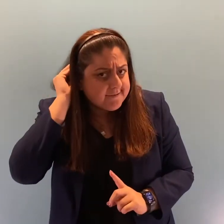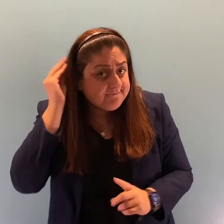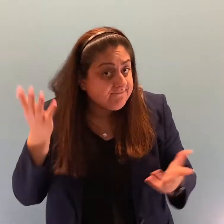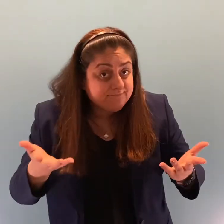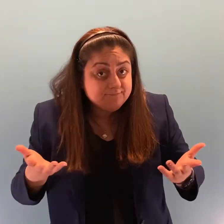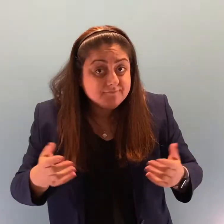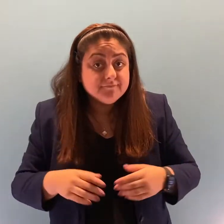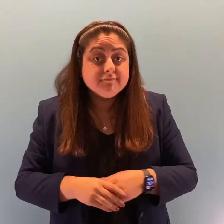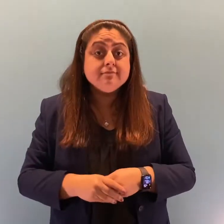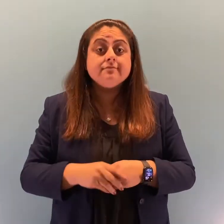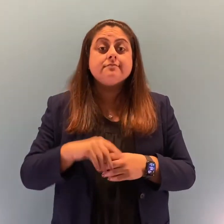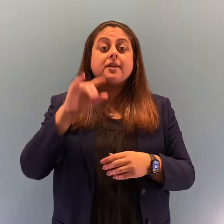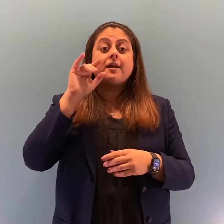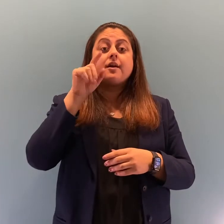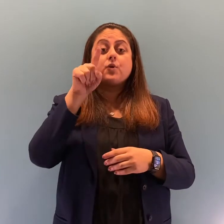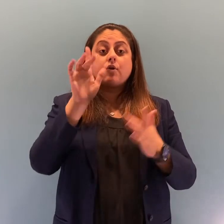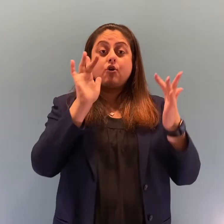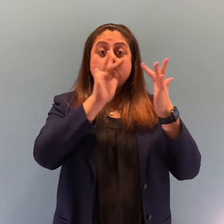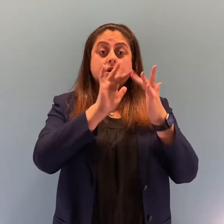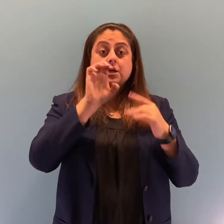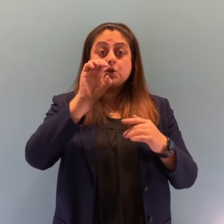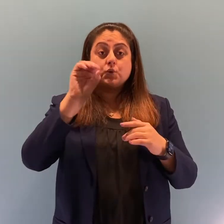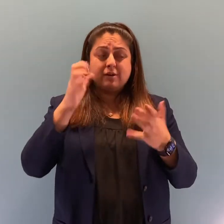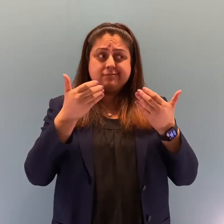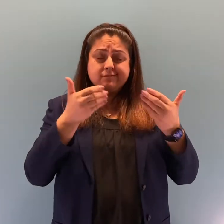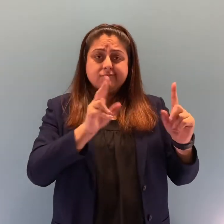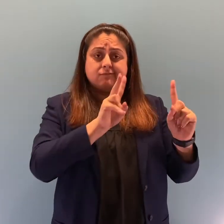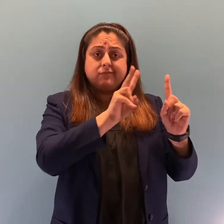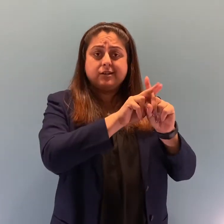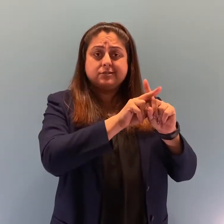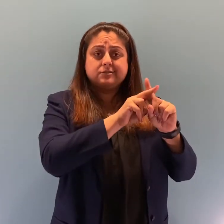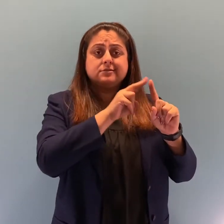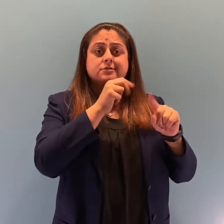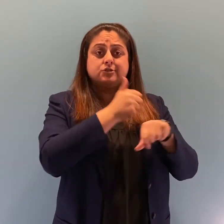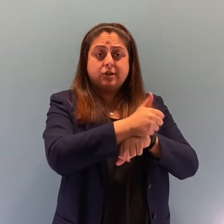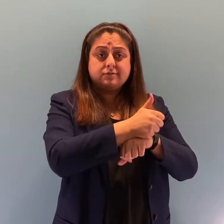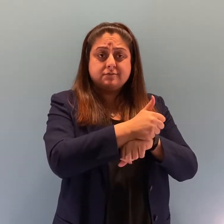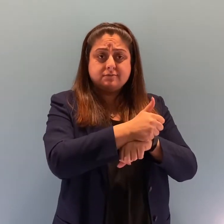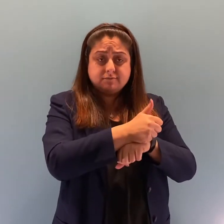Keep in mind that it's illegal for an employer to retaliate against you for contacting the EEOC or filing a charge.